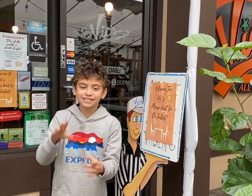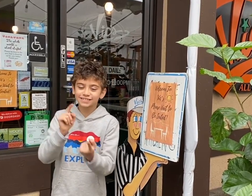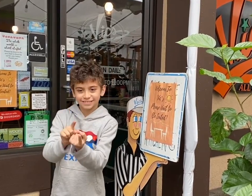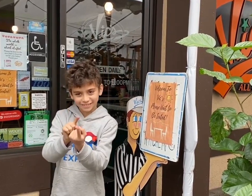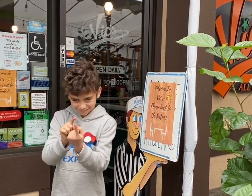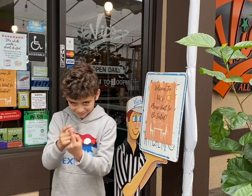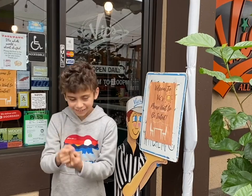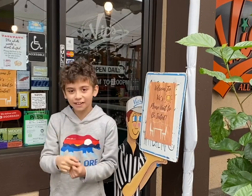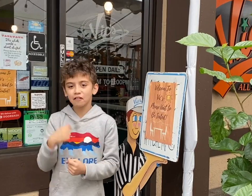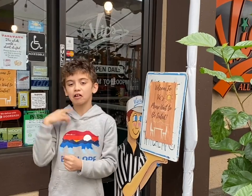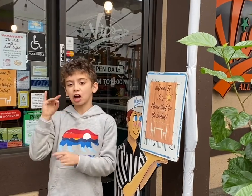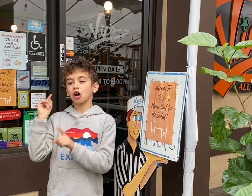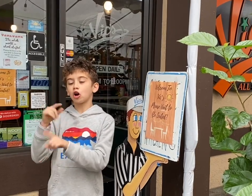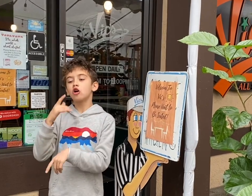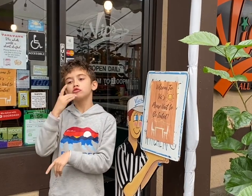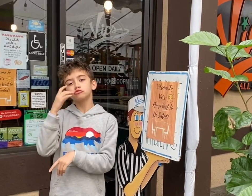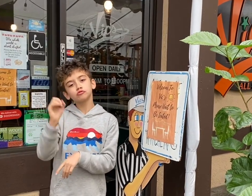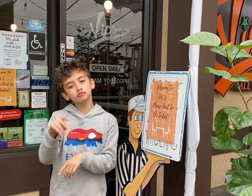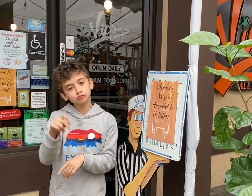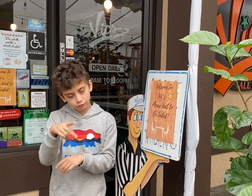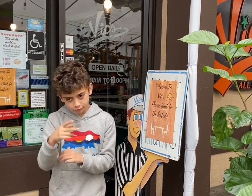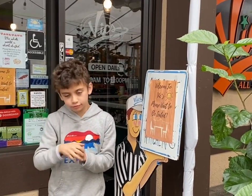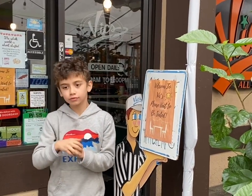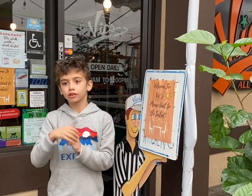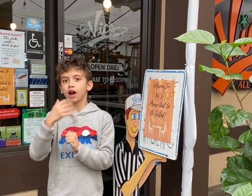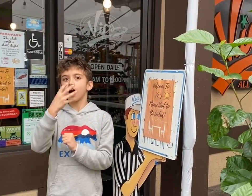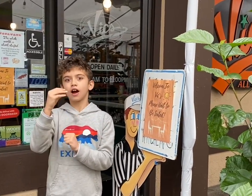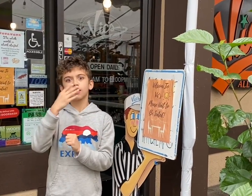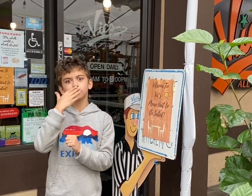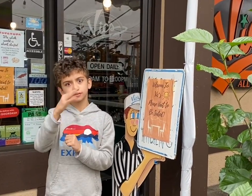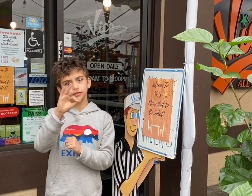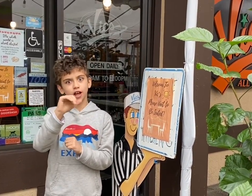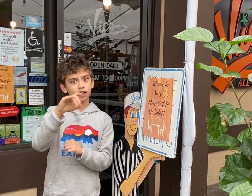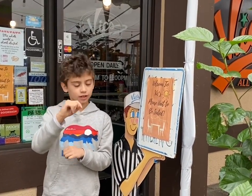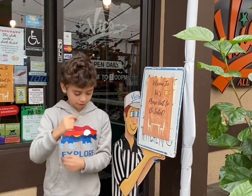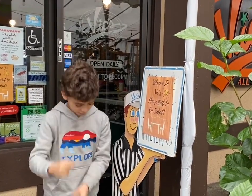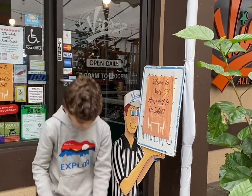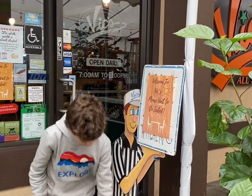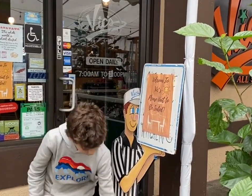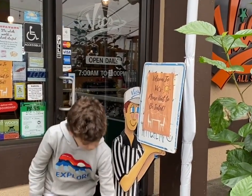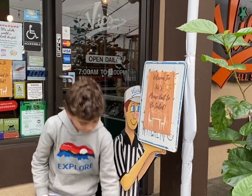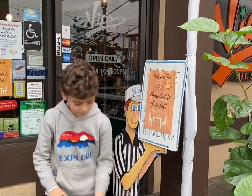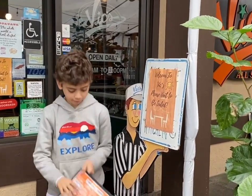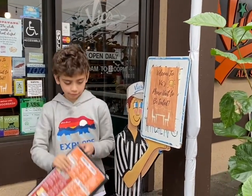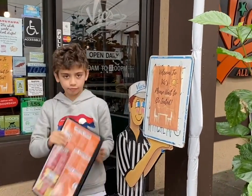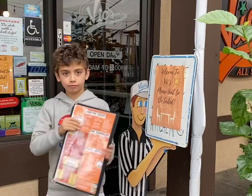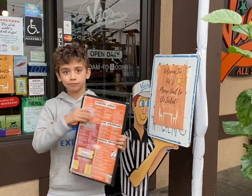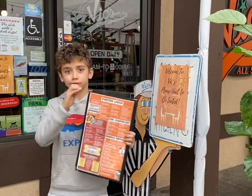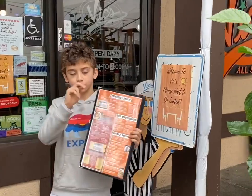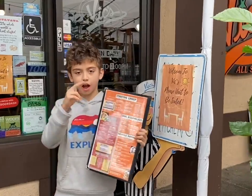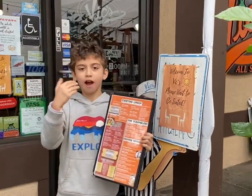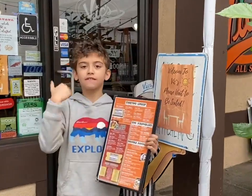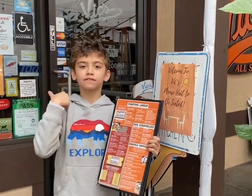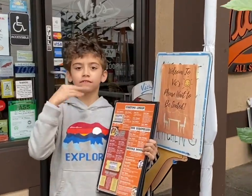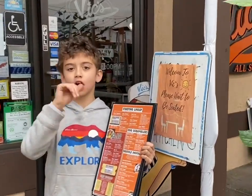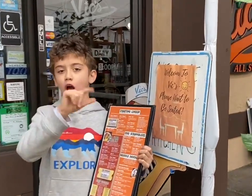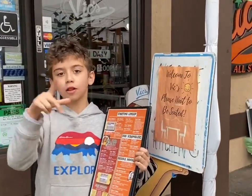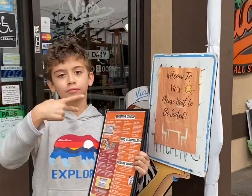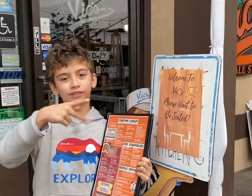The food actually is pretty decent. Another cool fact, the menu has all the features named for Pleasanton area